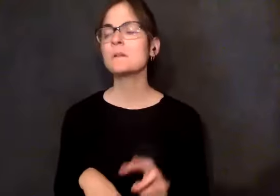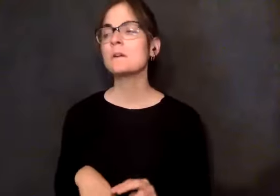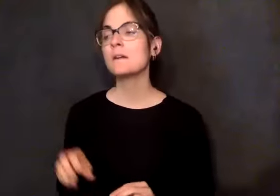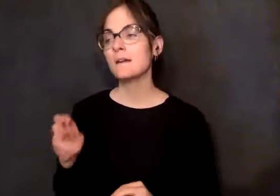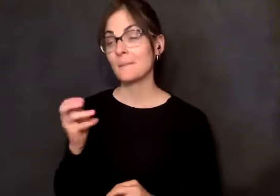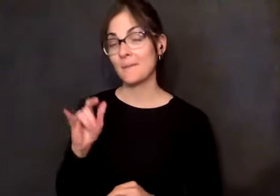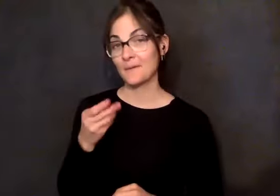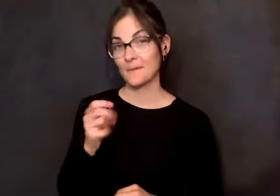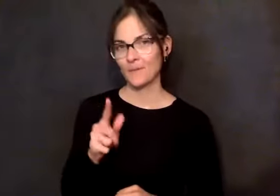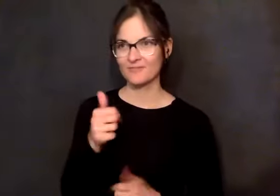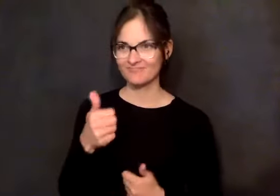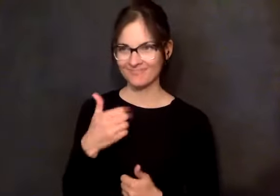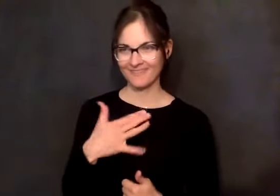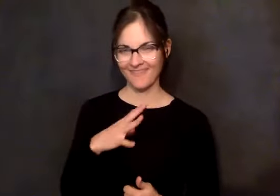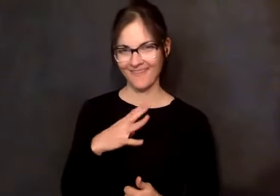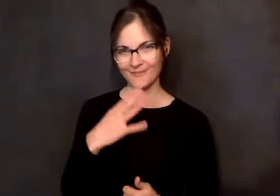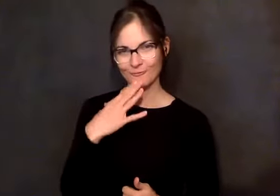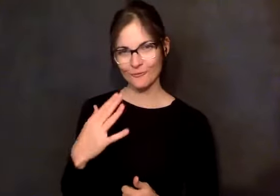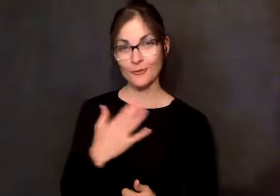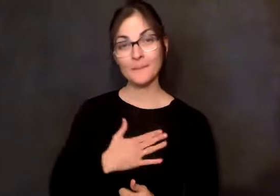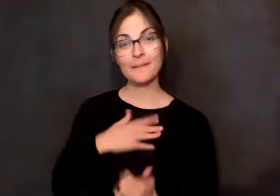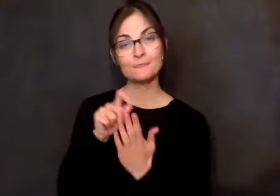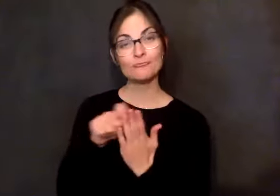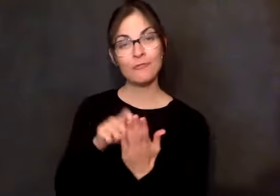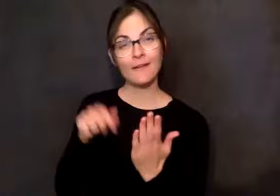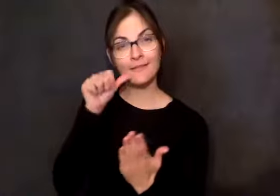To which she said, yes, you do. And so I wrote the letter.